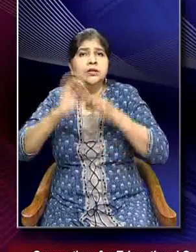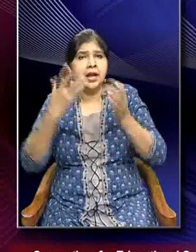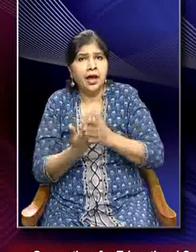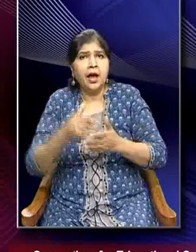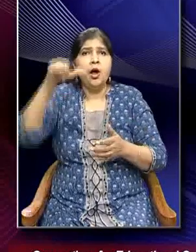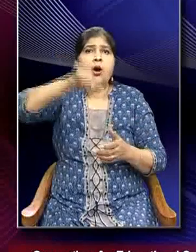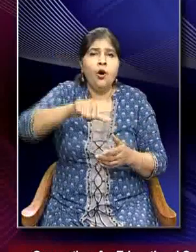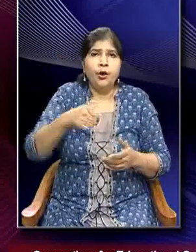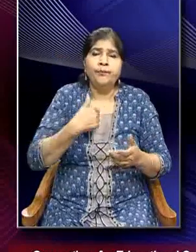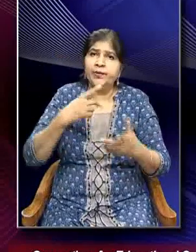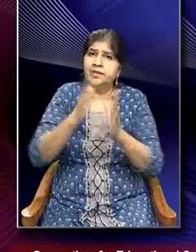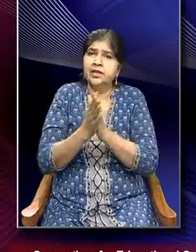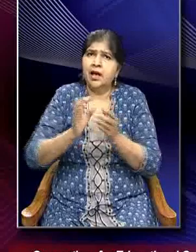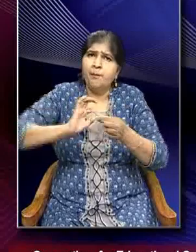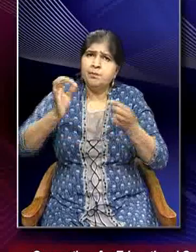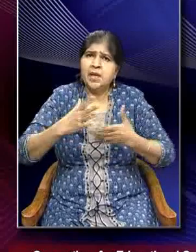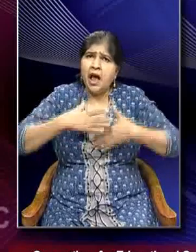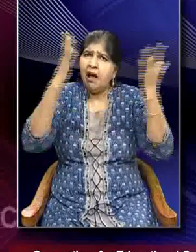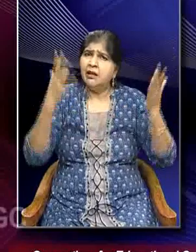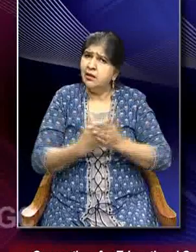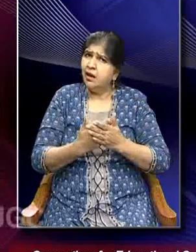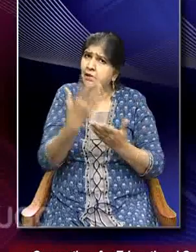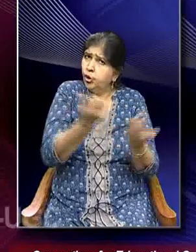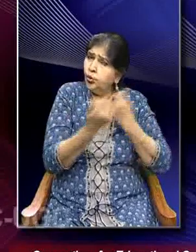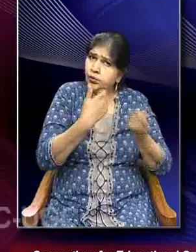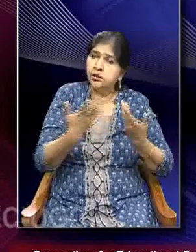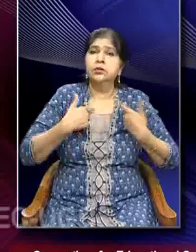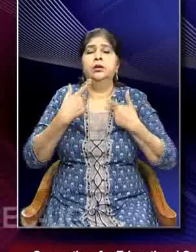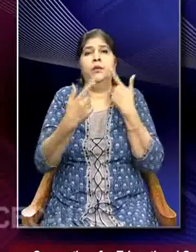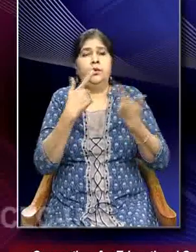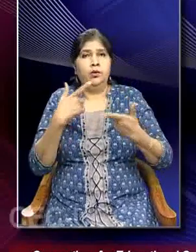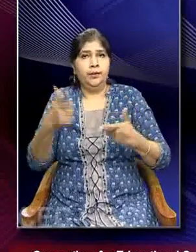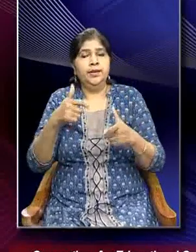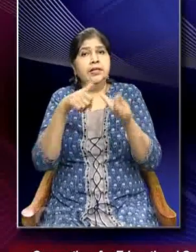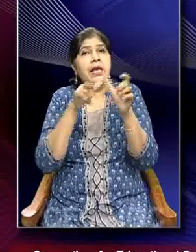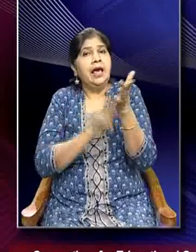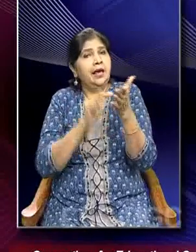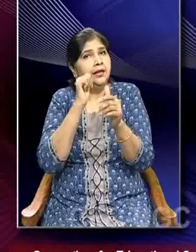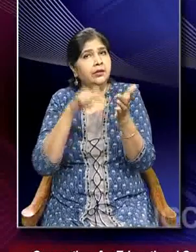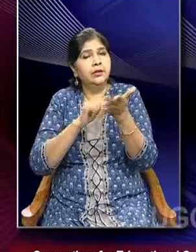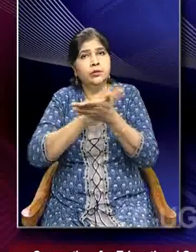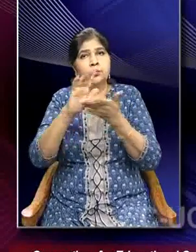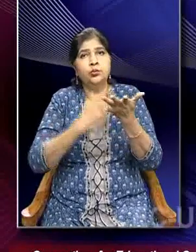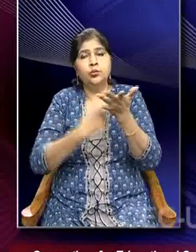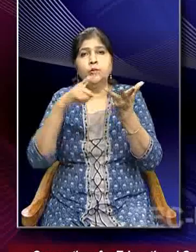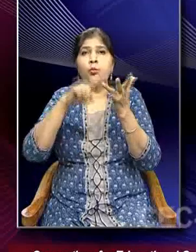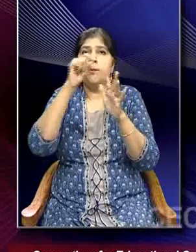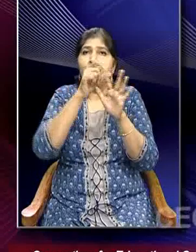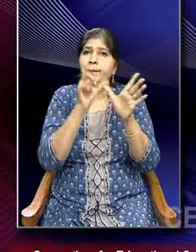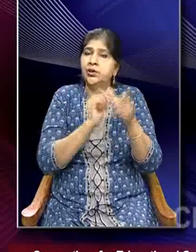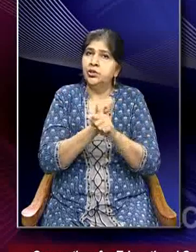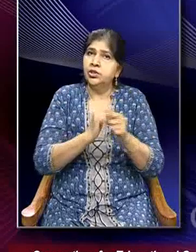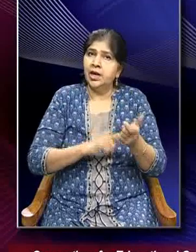natural gas amongst others. So, therefore, when we talk about anthropogenic climate change, we